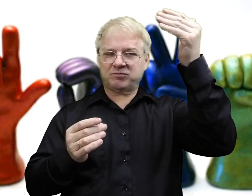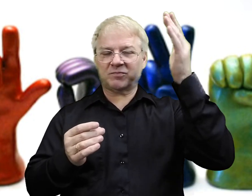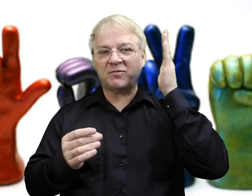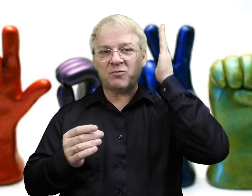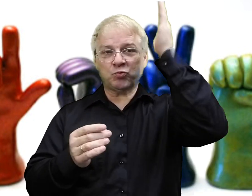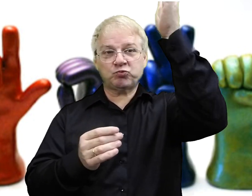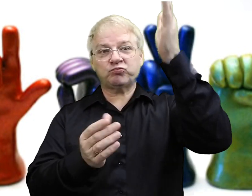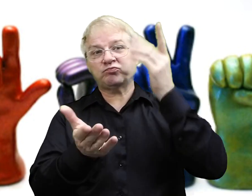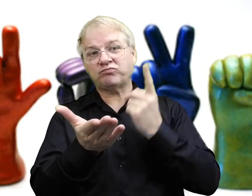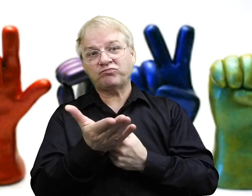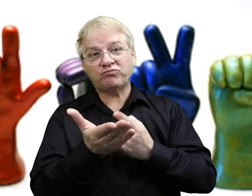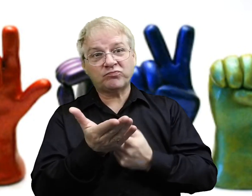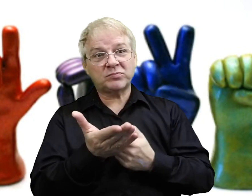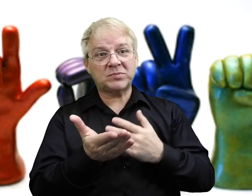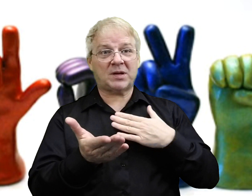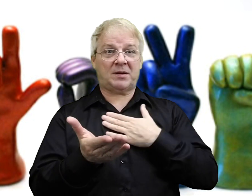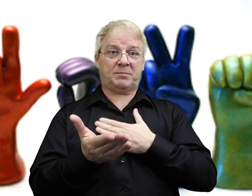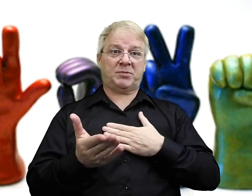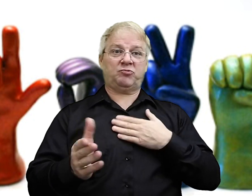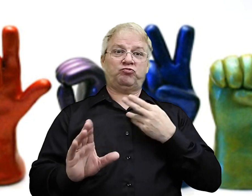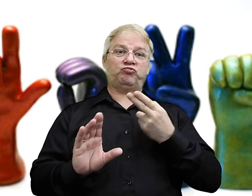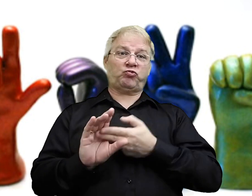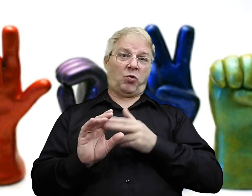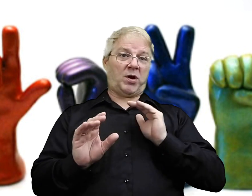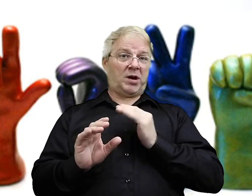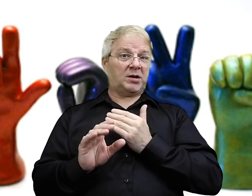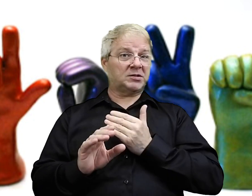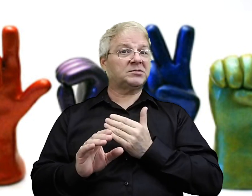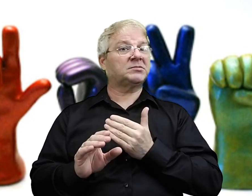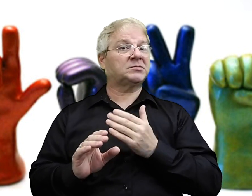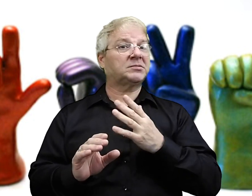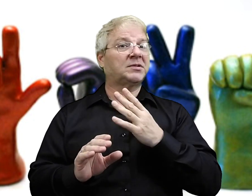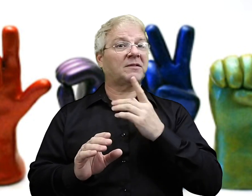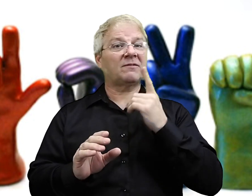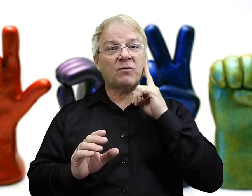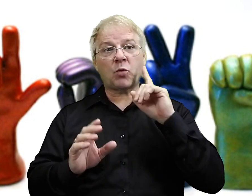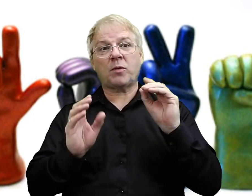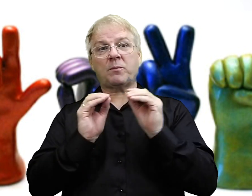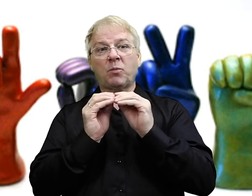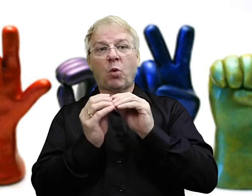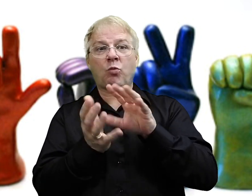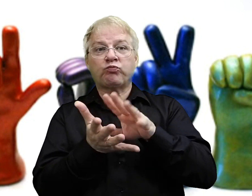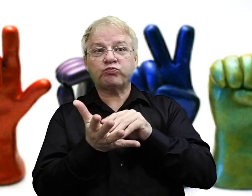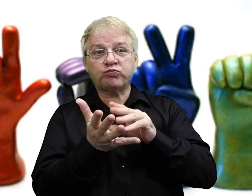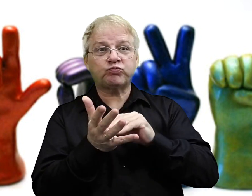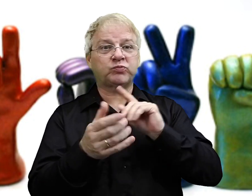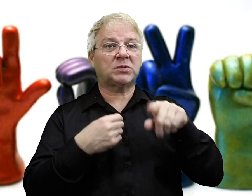And look for future discussions regarding this topic. Also, please subscribe and join us